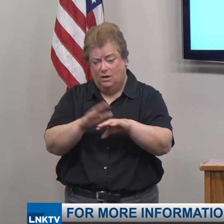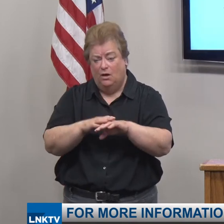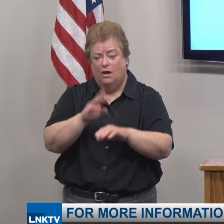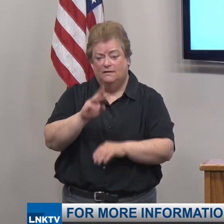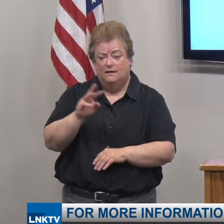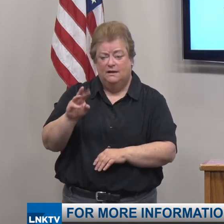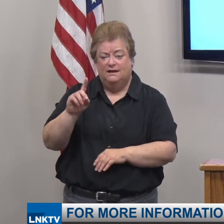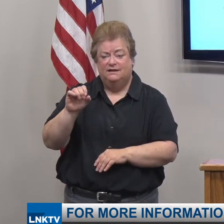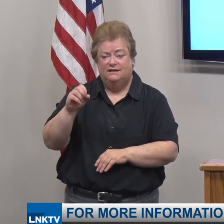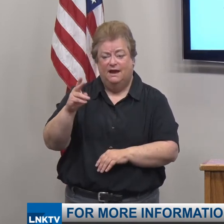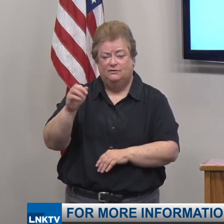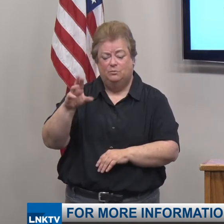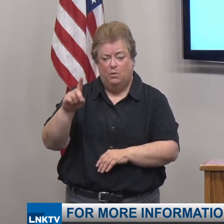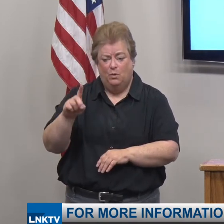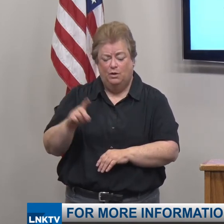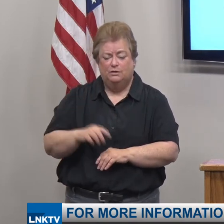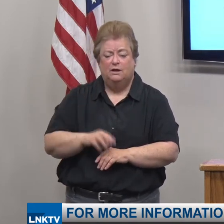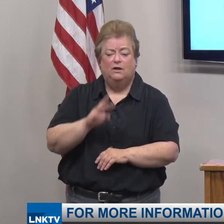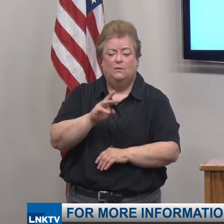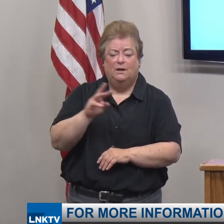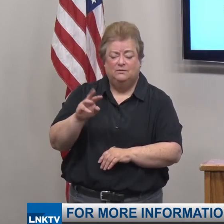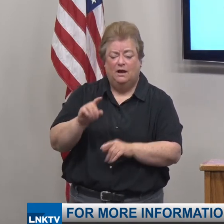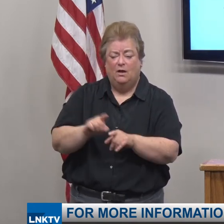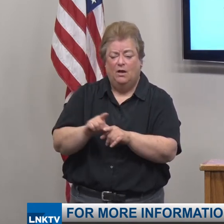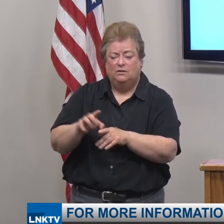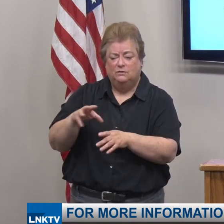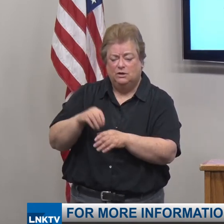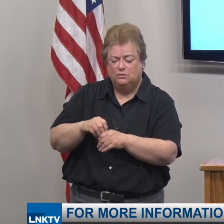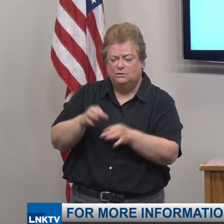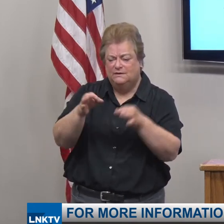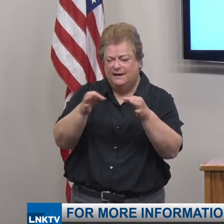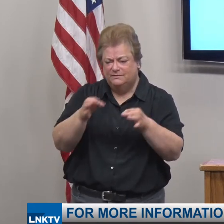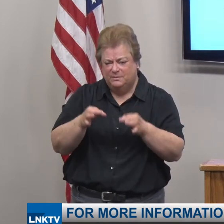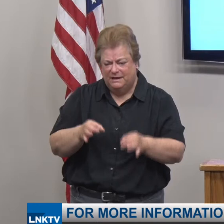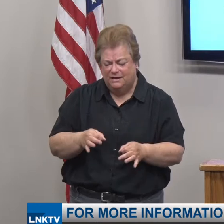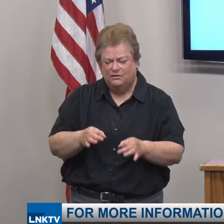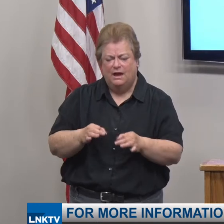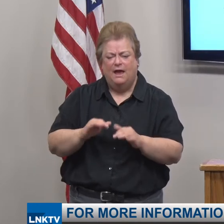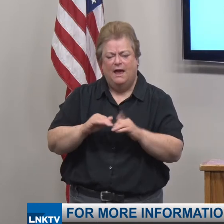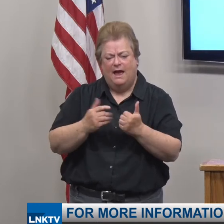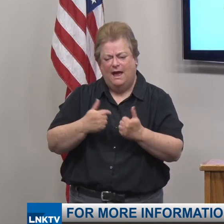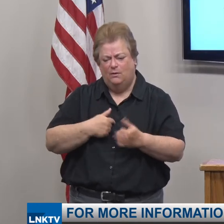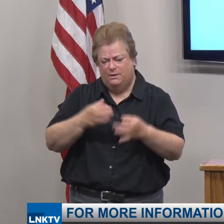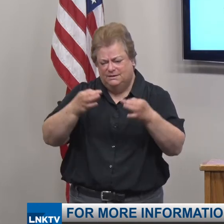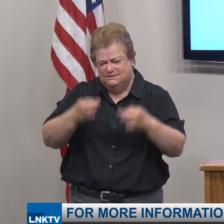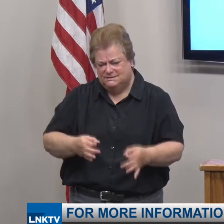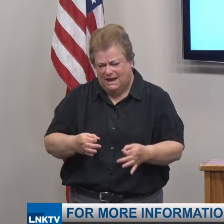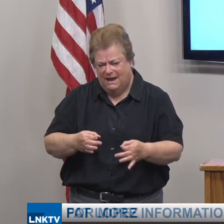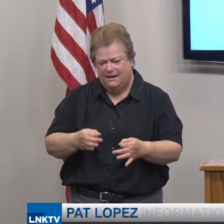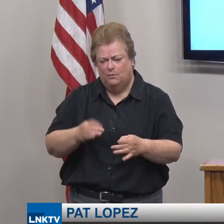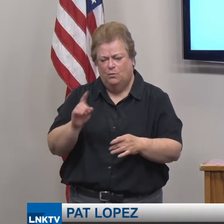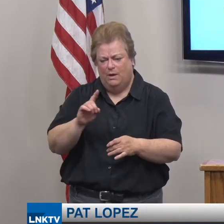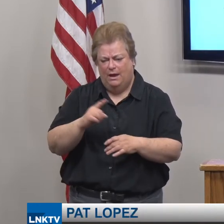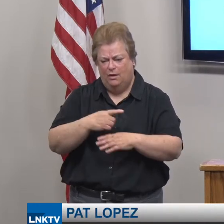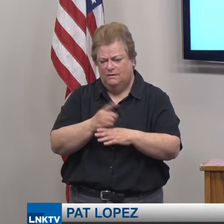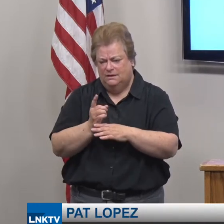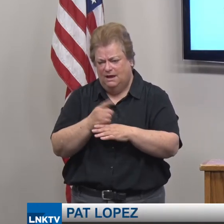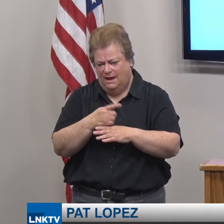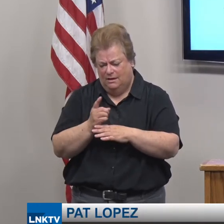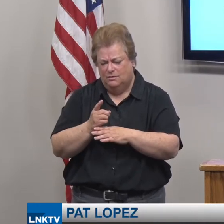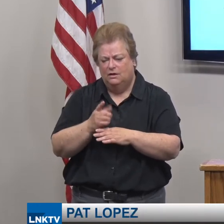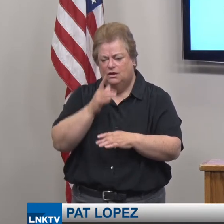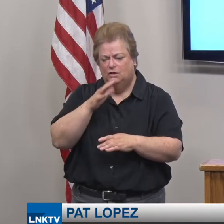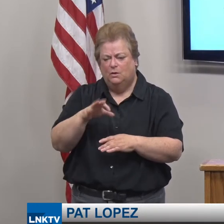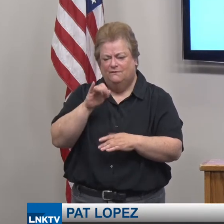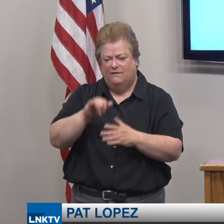dashboard. The website also includes an explanation of the metrics we use to determine the dial position. You will find